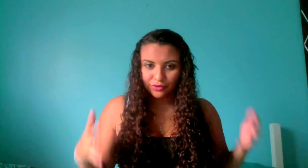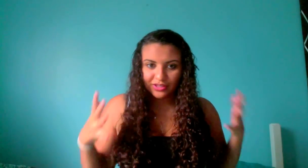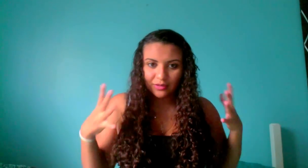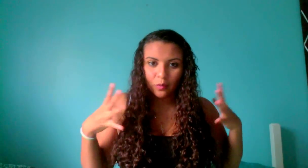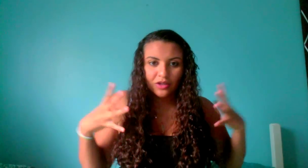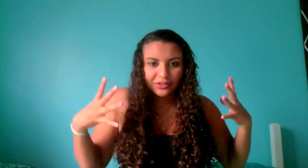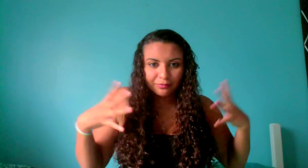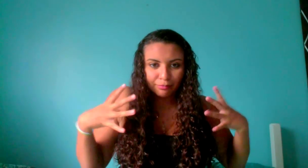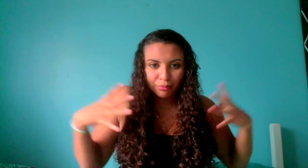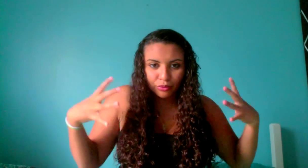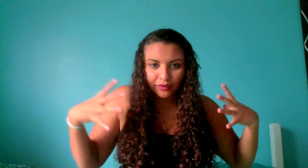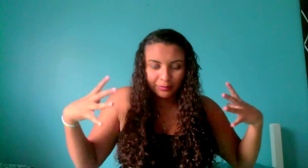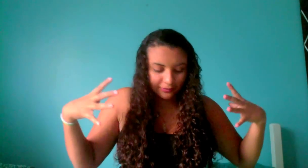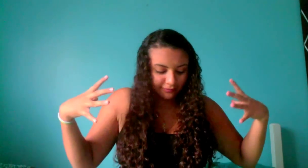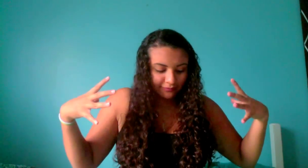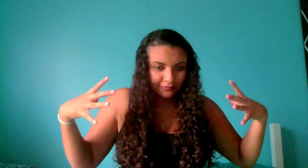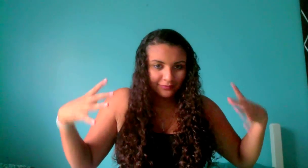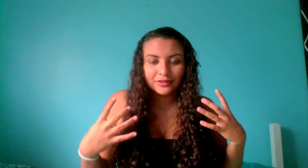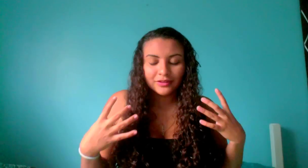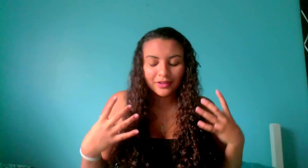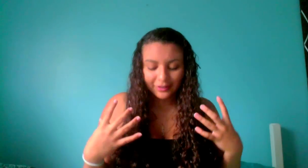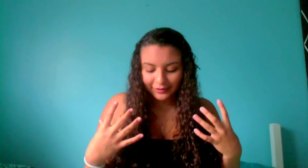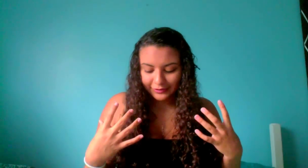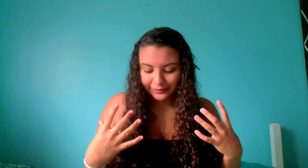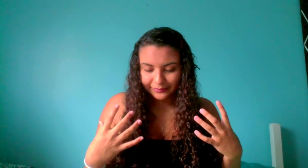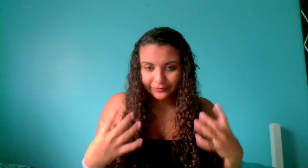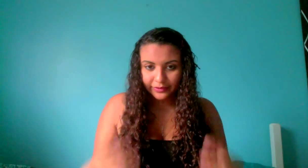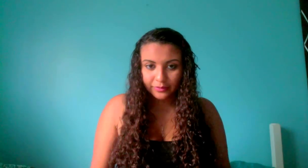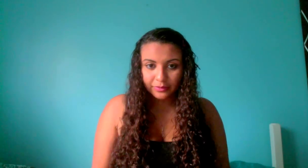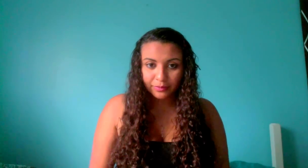you just kind of watch it poof up i'ma poof